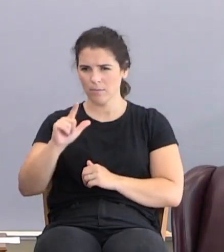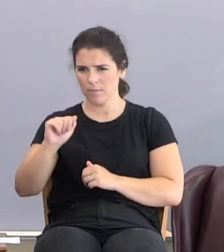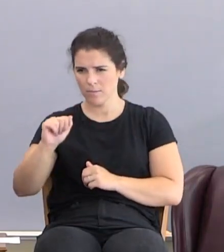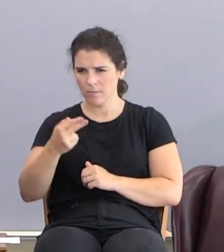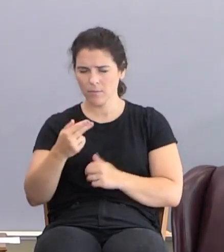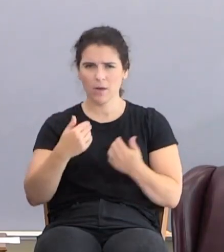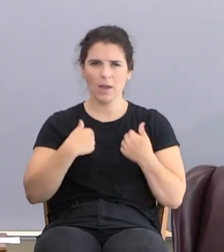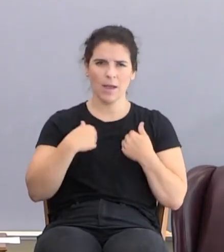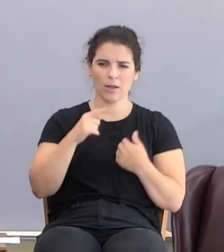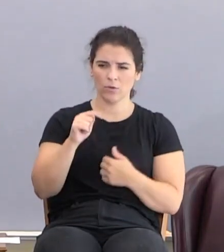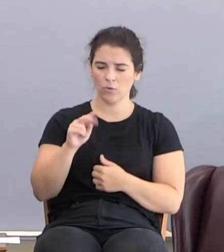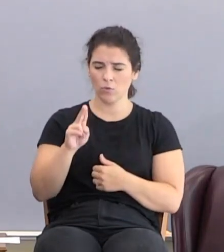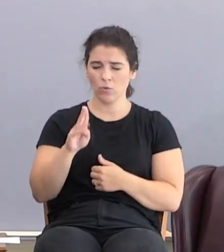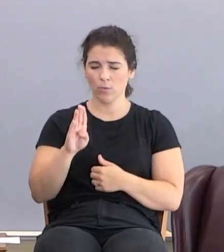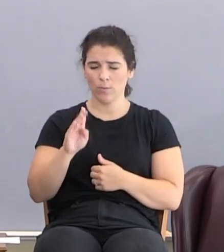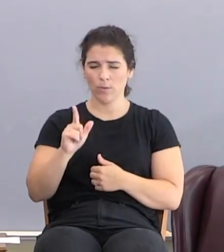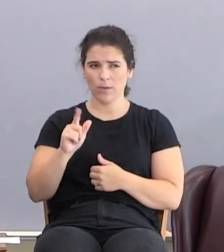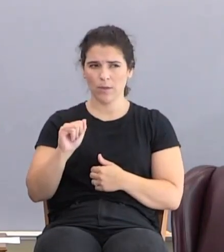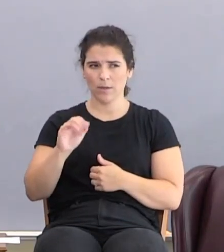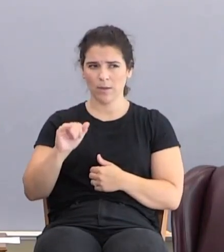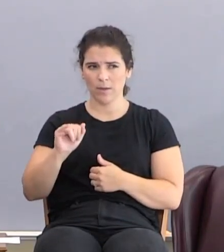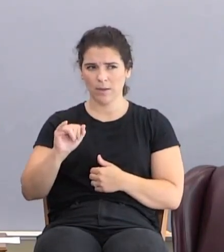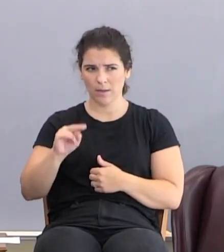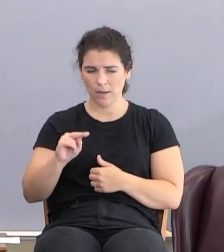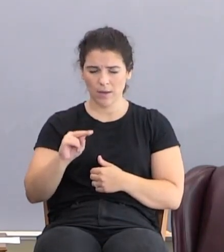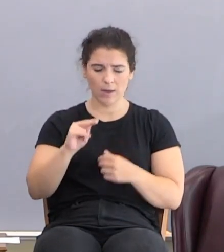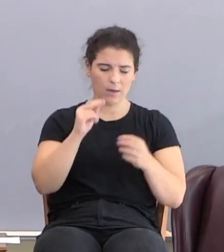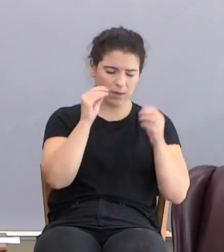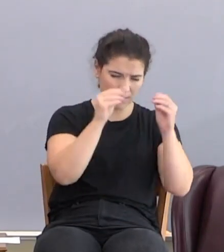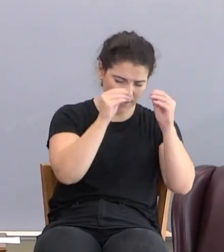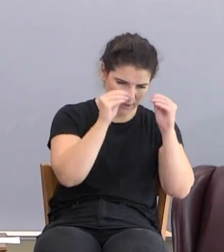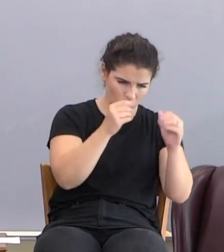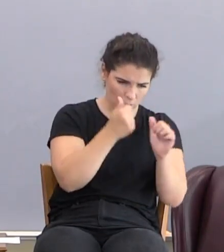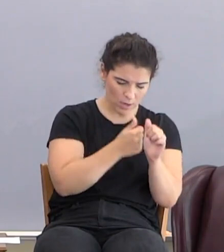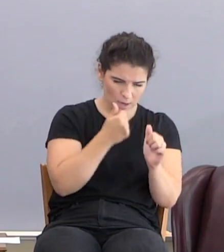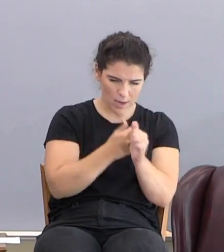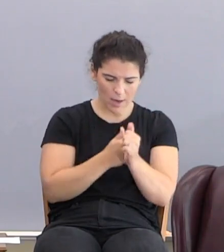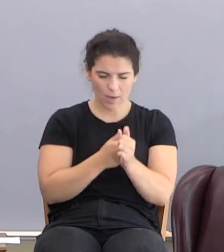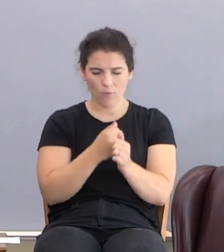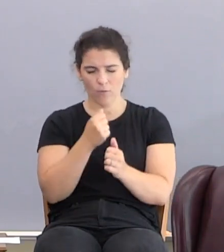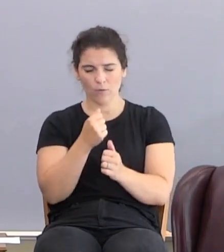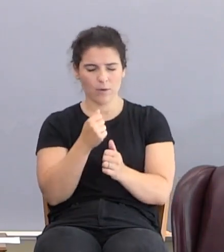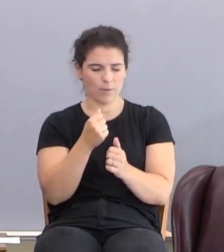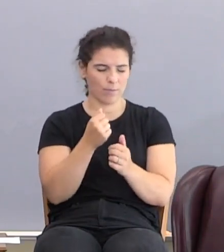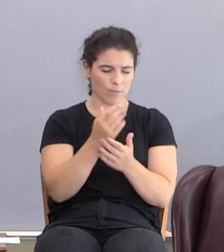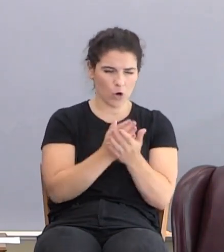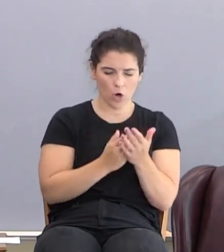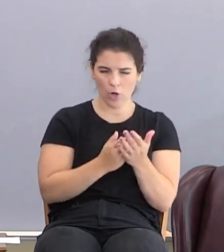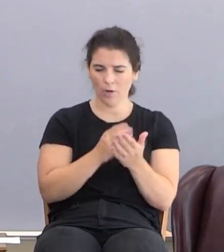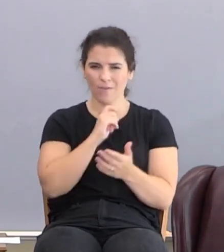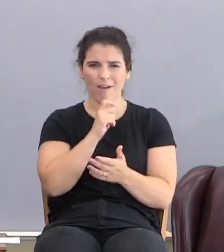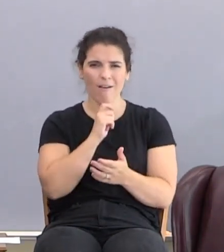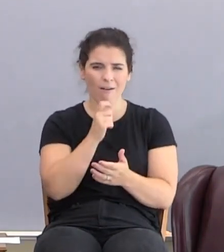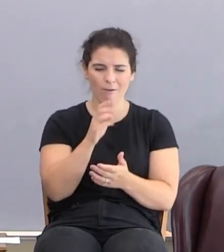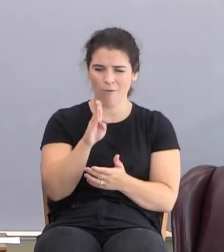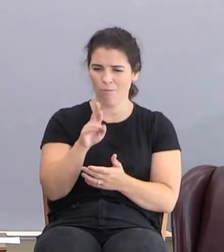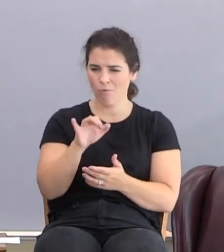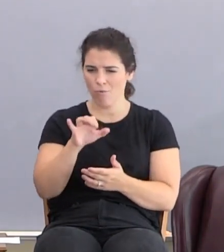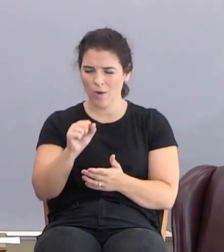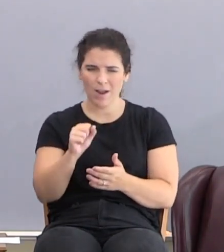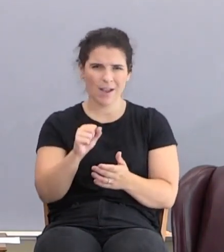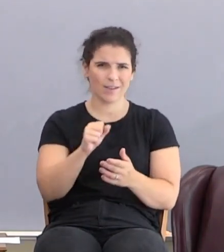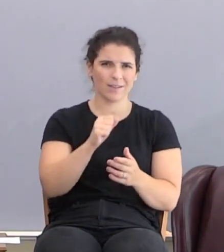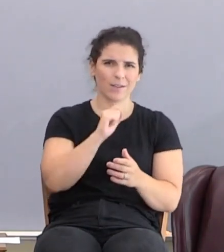also bear tubal cane, and a structure of every artifact in brass and in iron, metallurgy, industry,